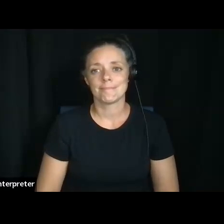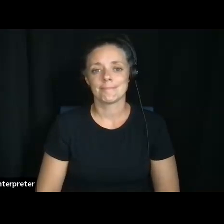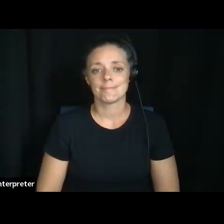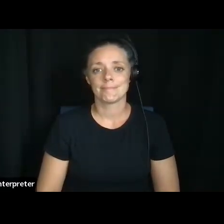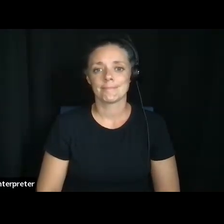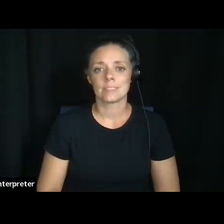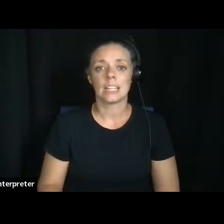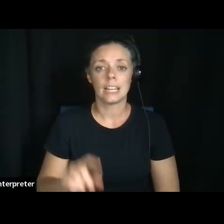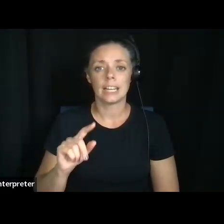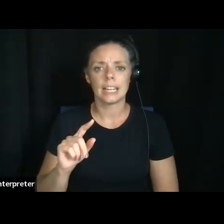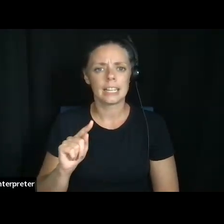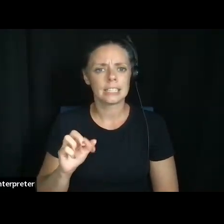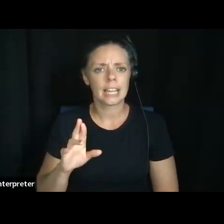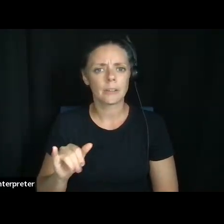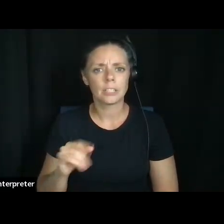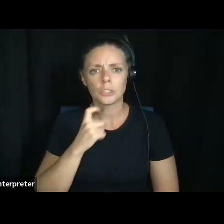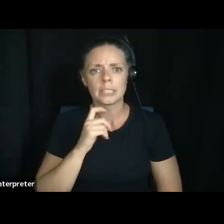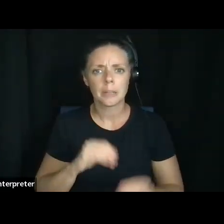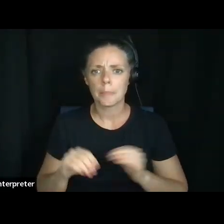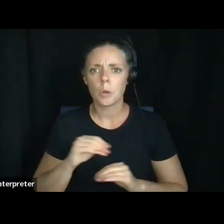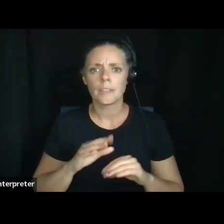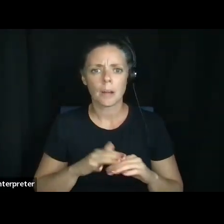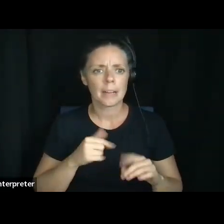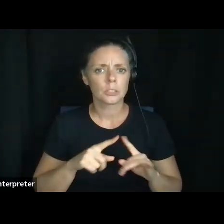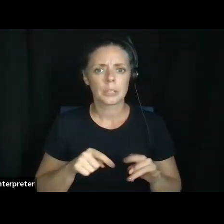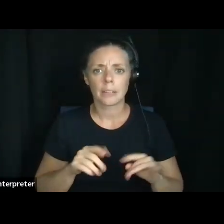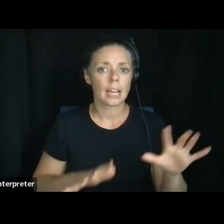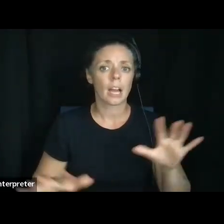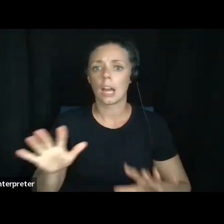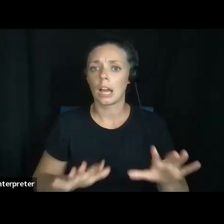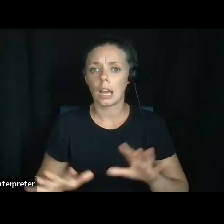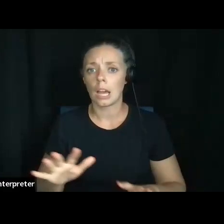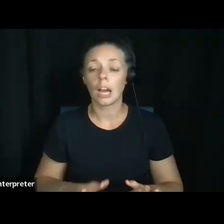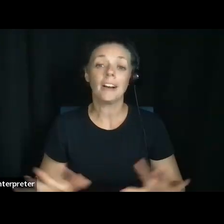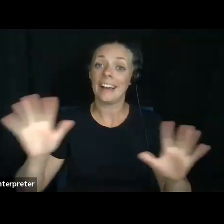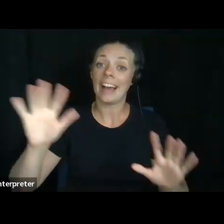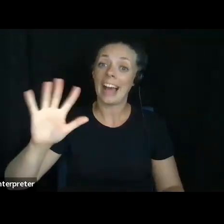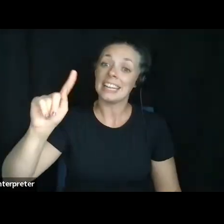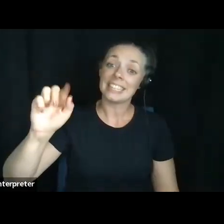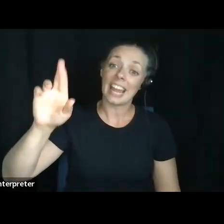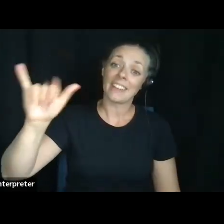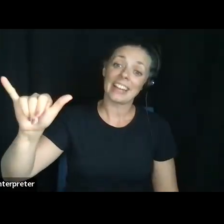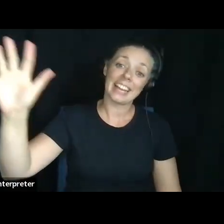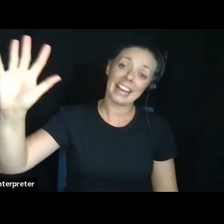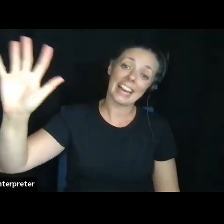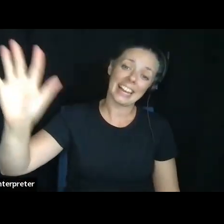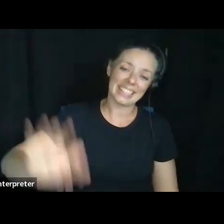I'm sorry. Terry just moved on my screen. It's always disconcerting when somebody moves on a screen. There's Terry. Um,